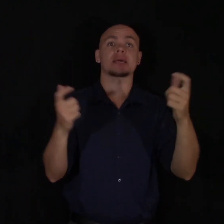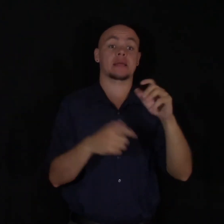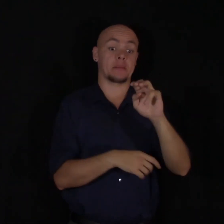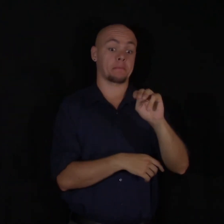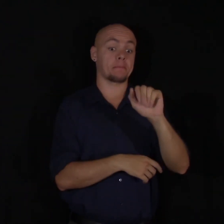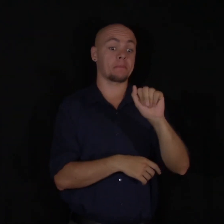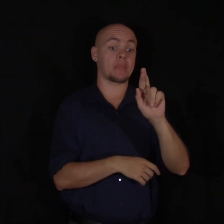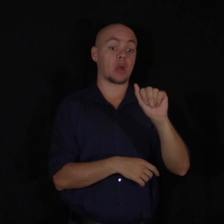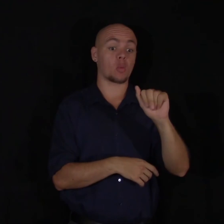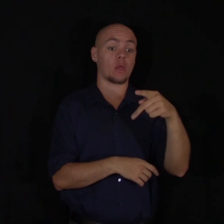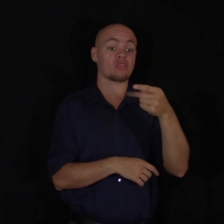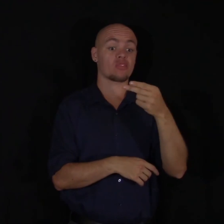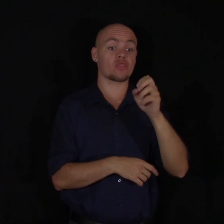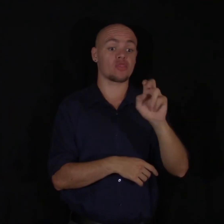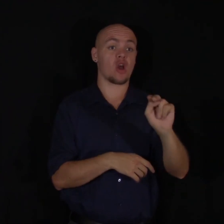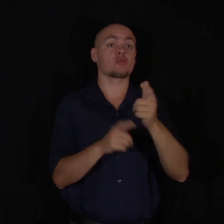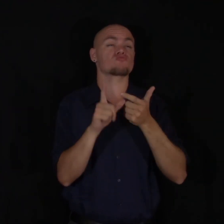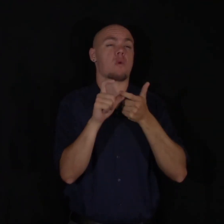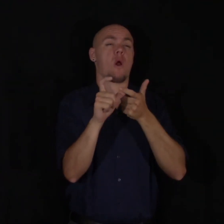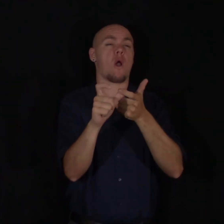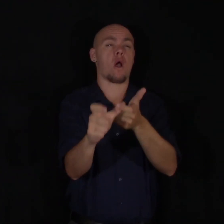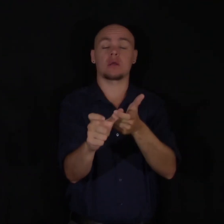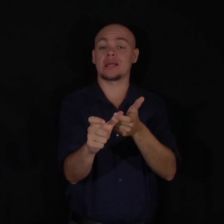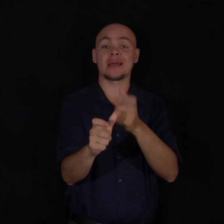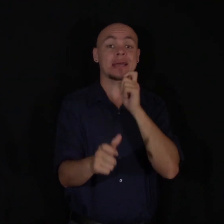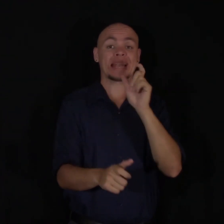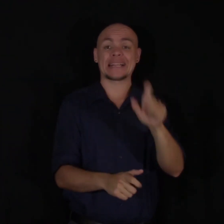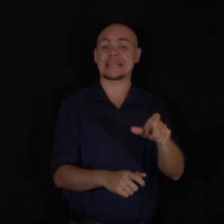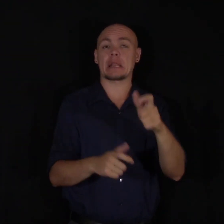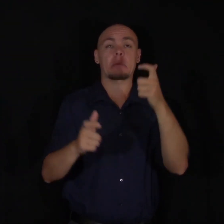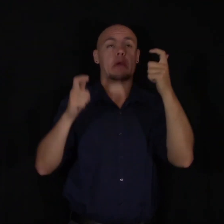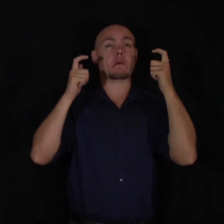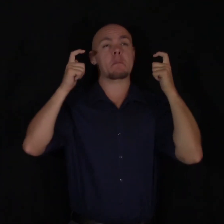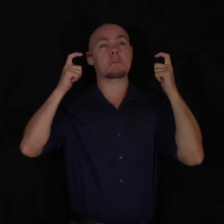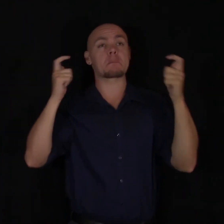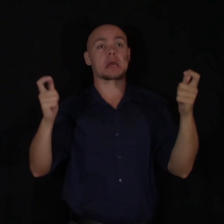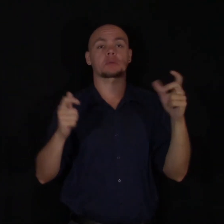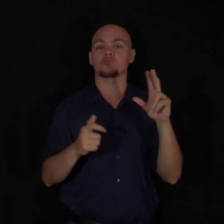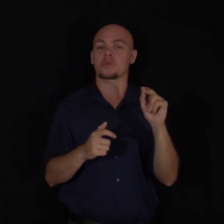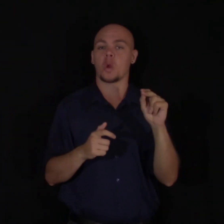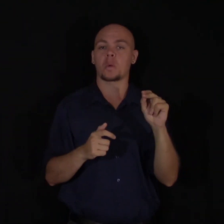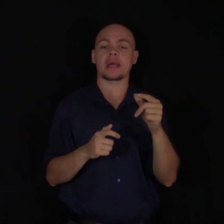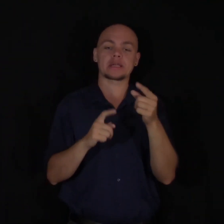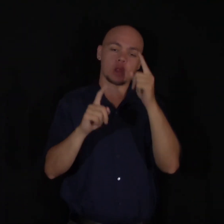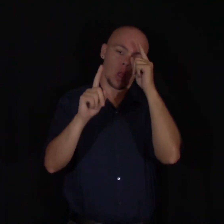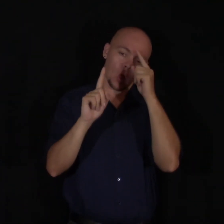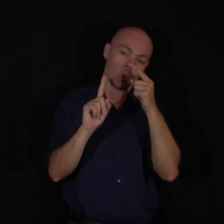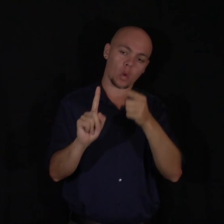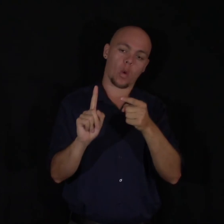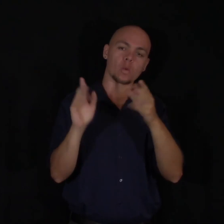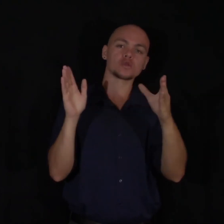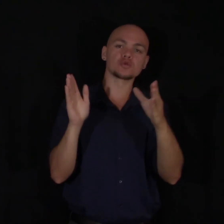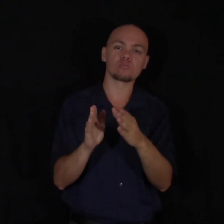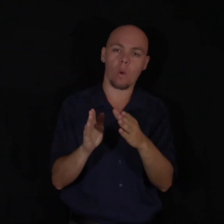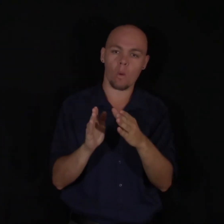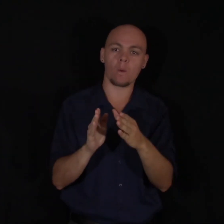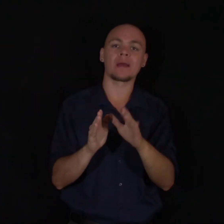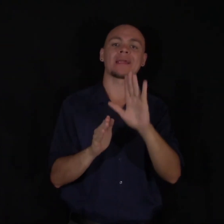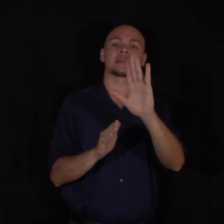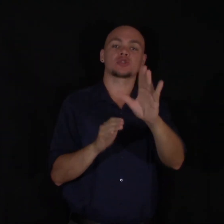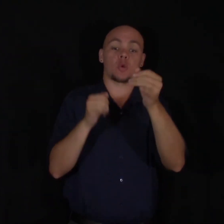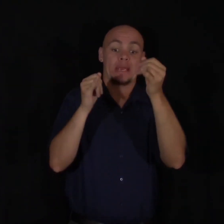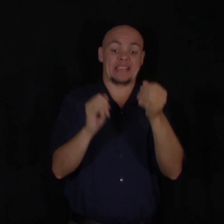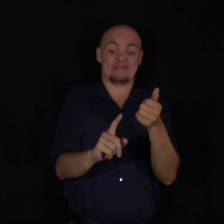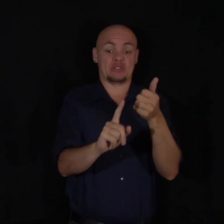It doesn't have to be crazy big. It's more like a small personal goal. And meaning is tailored to everyone's individual self.